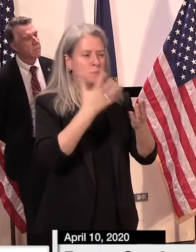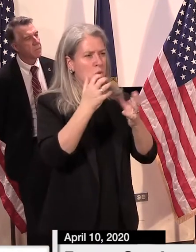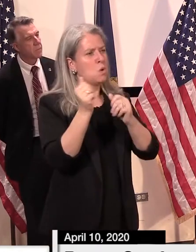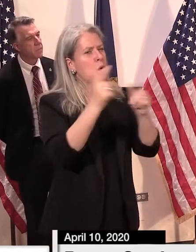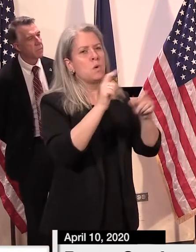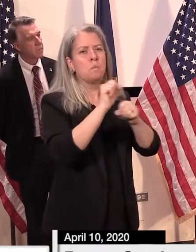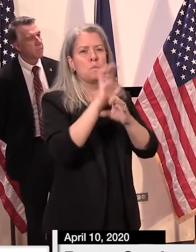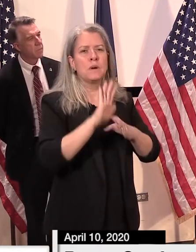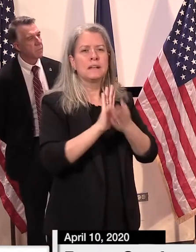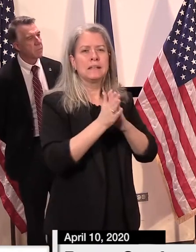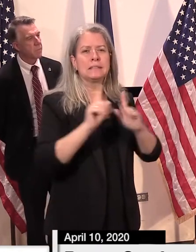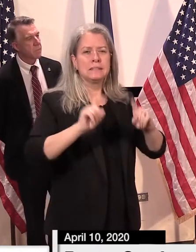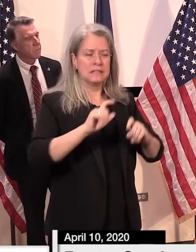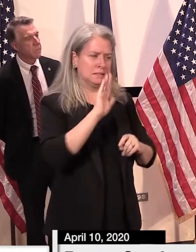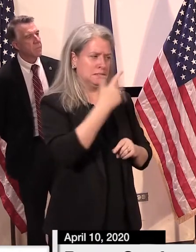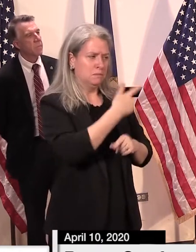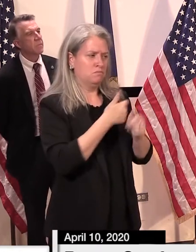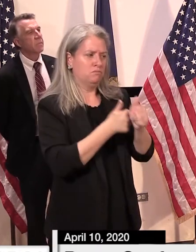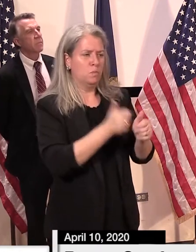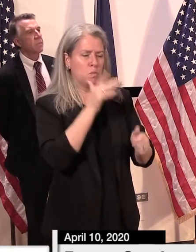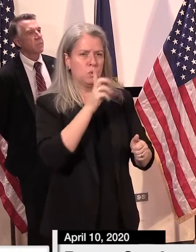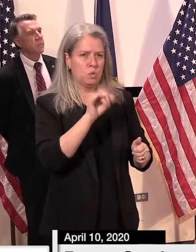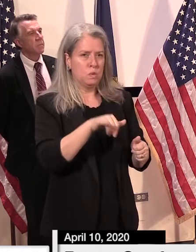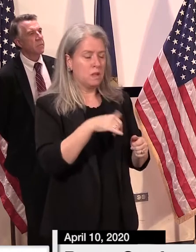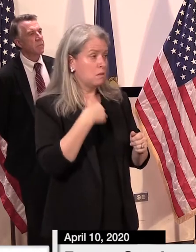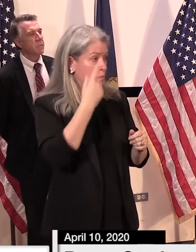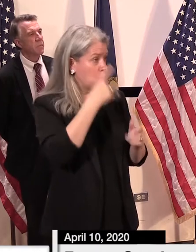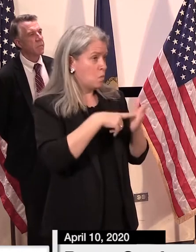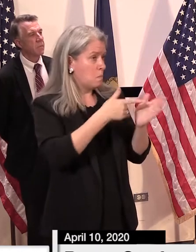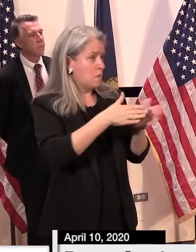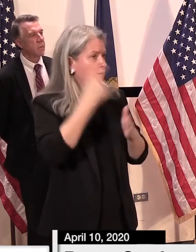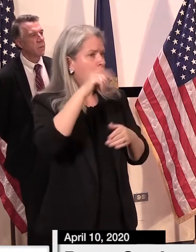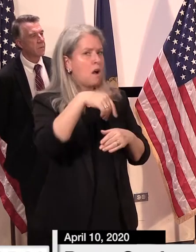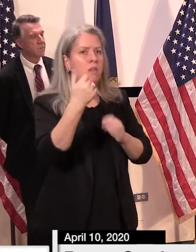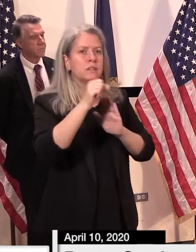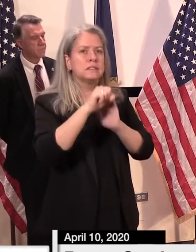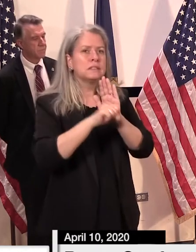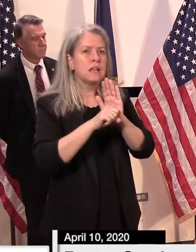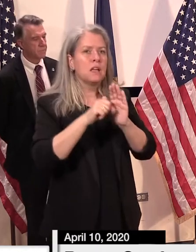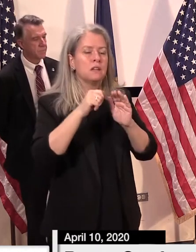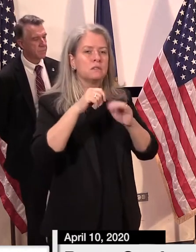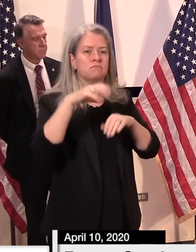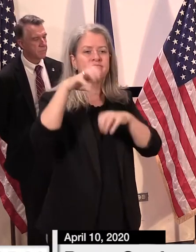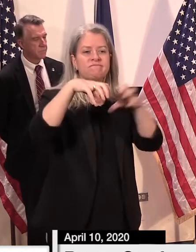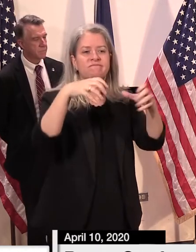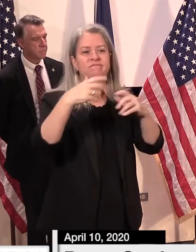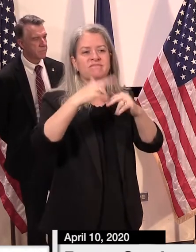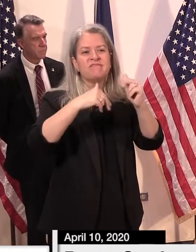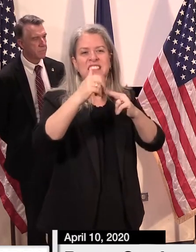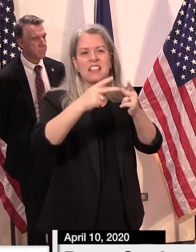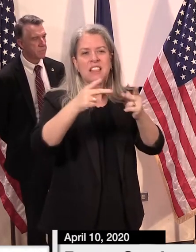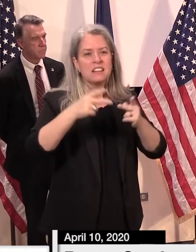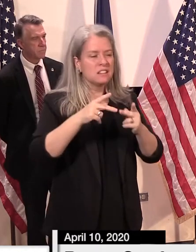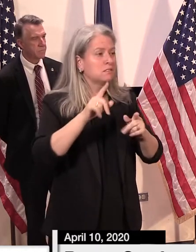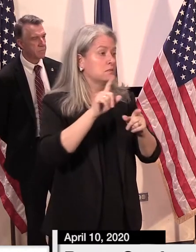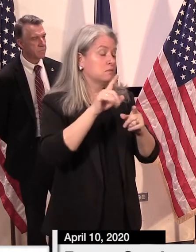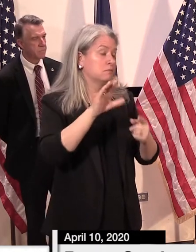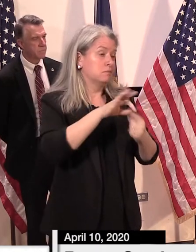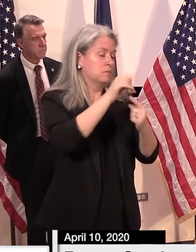what is the plan for these other state facilities to be tested, especially Correctional Centers?